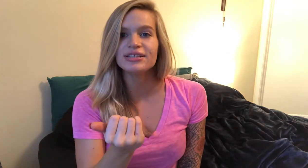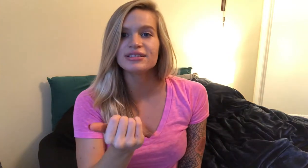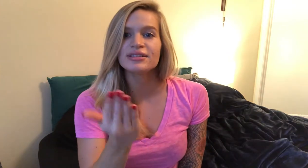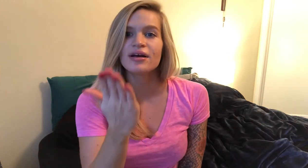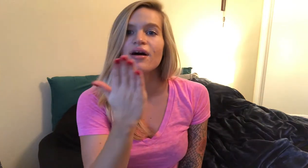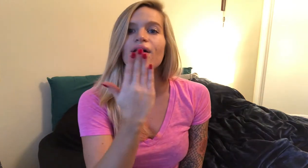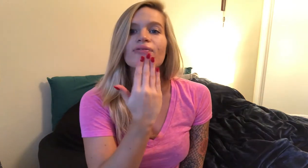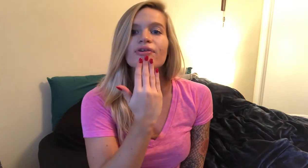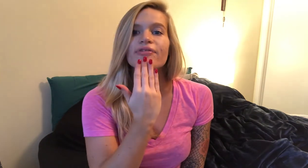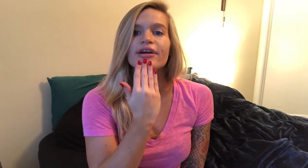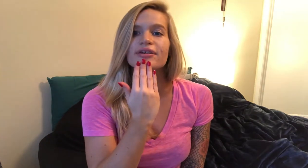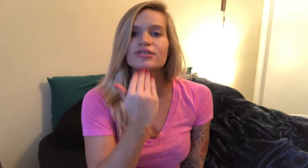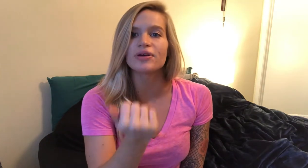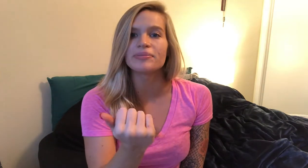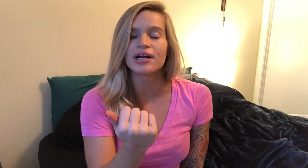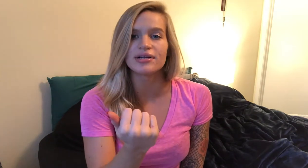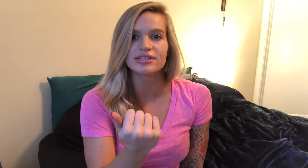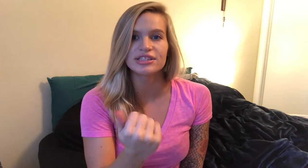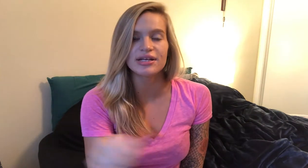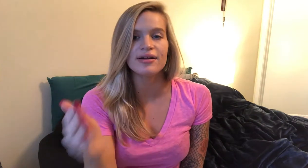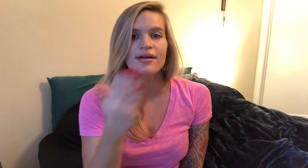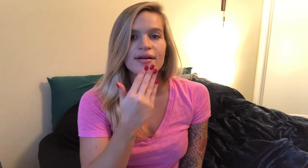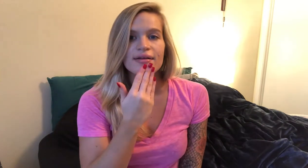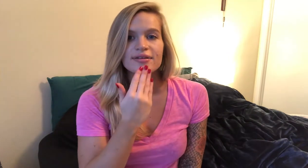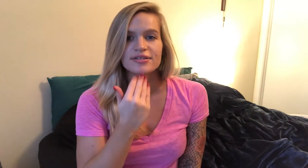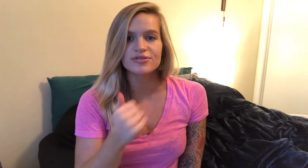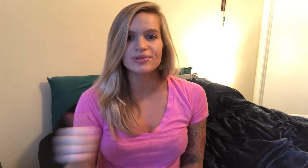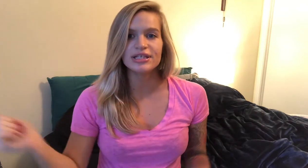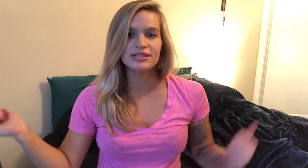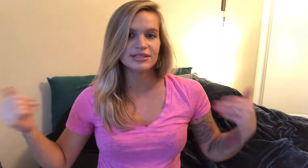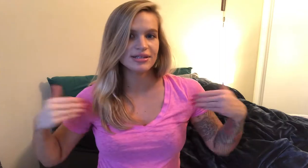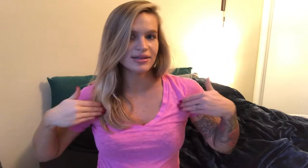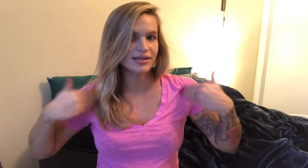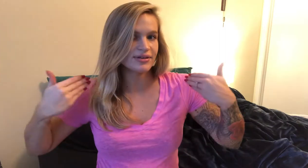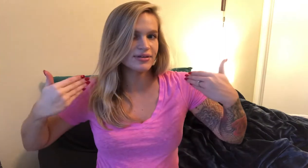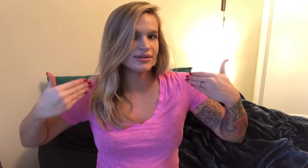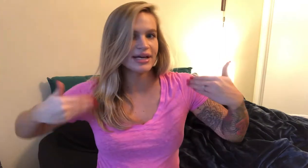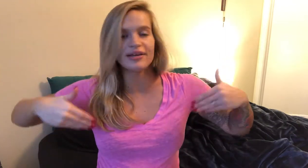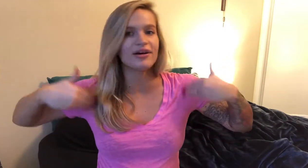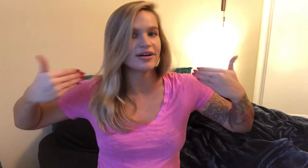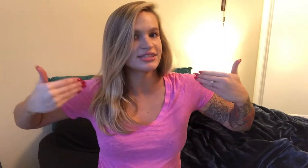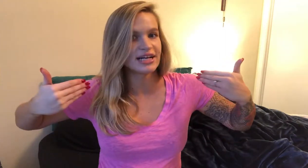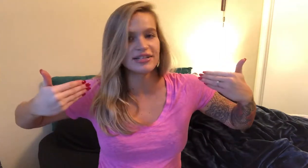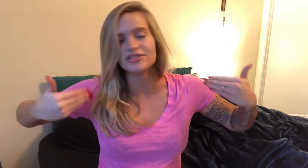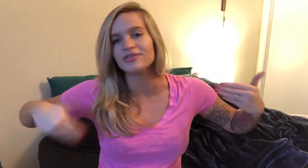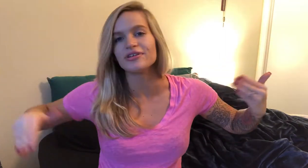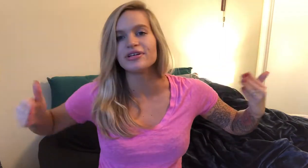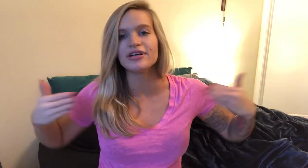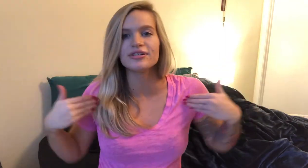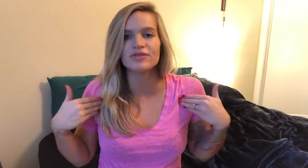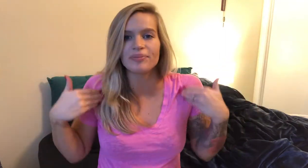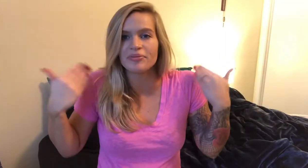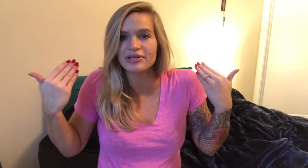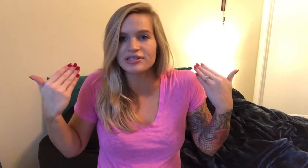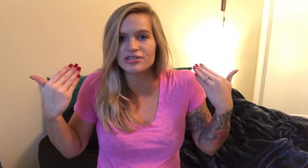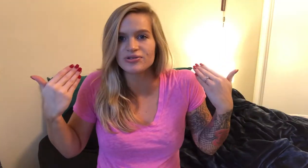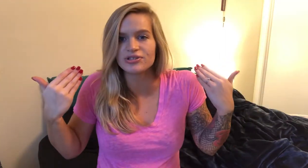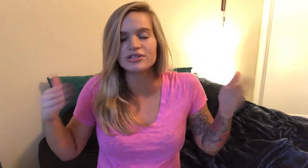all four fingers swipe down on the chin sweet little that younger sign I showed earlier swipe up at the shoulders